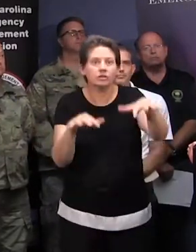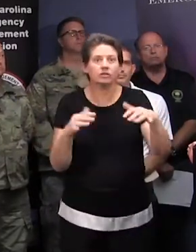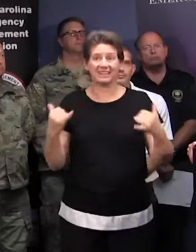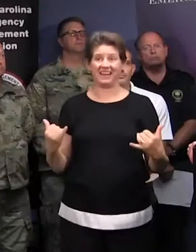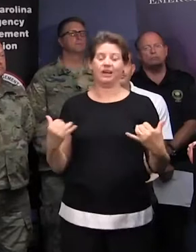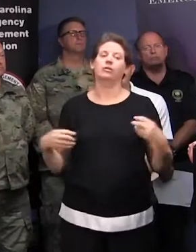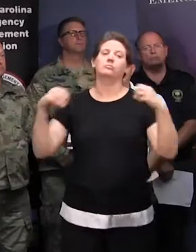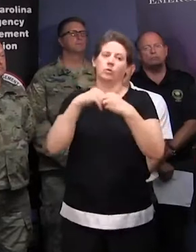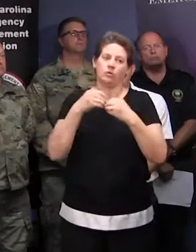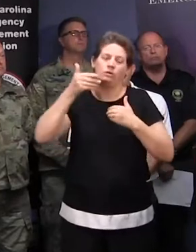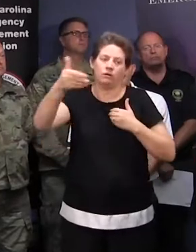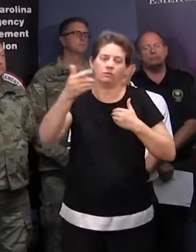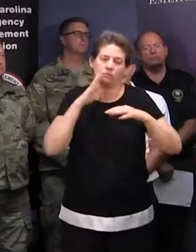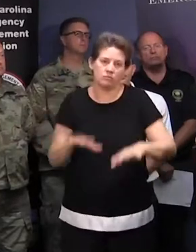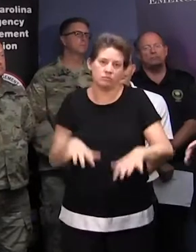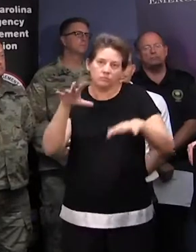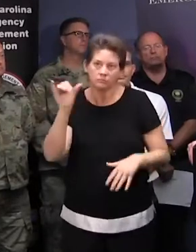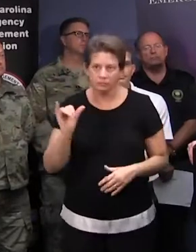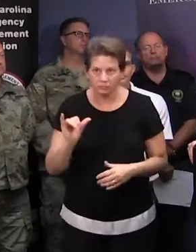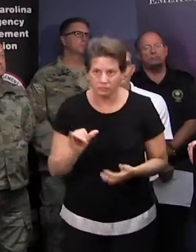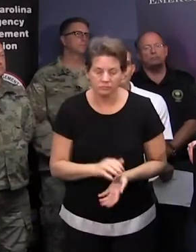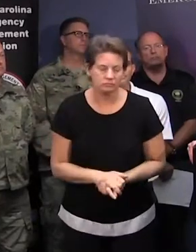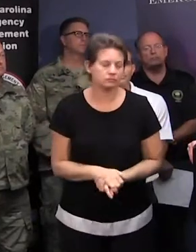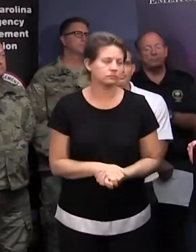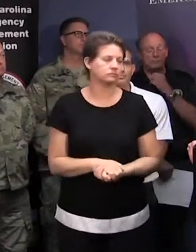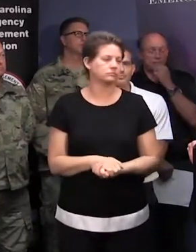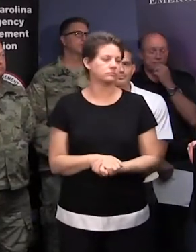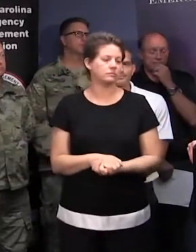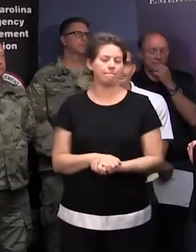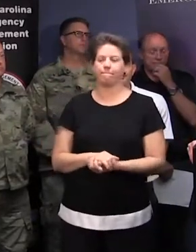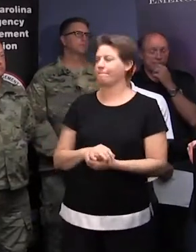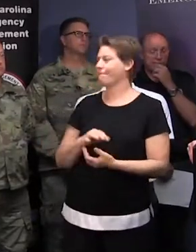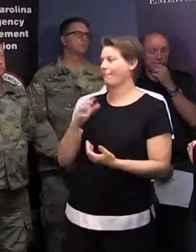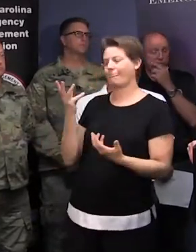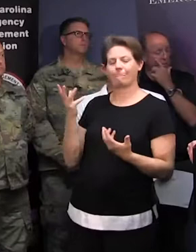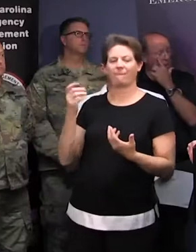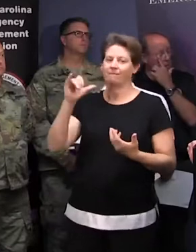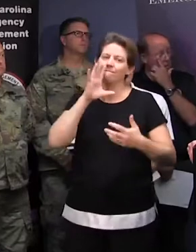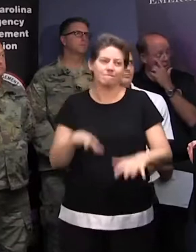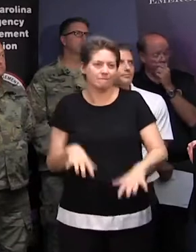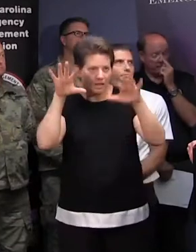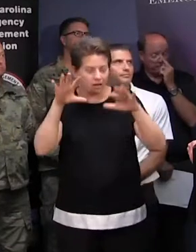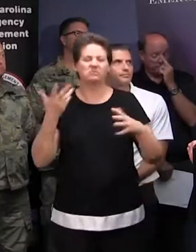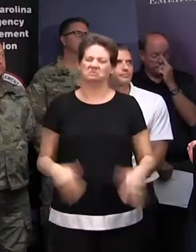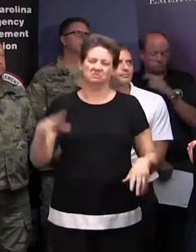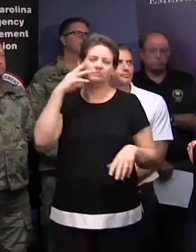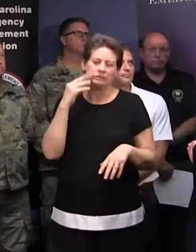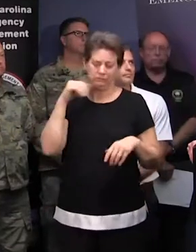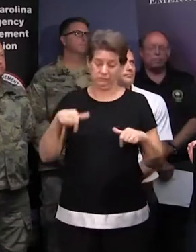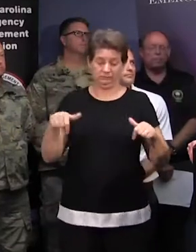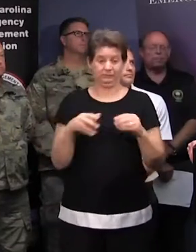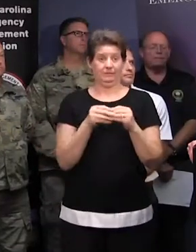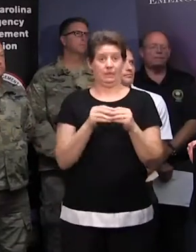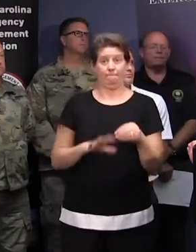now. We will have, as I said, the flooding. And we're very familiar in the Midlands with the